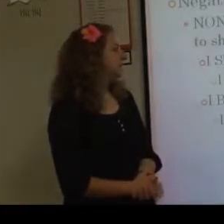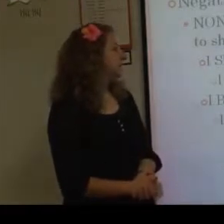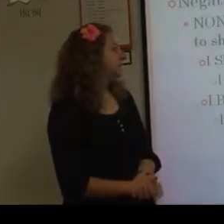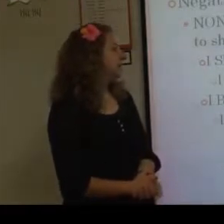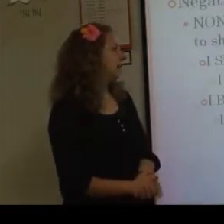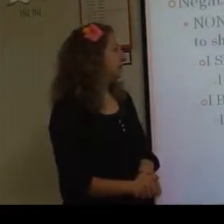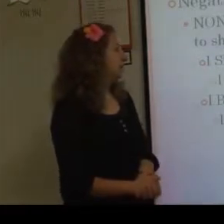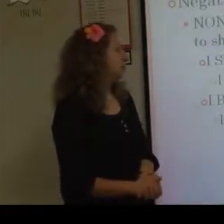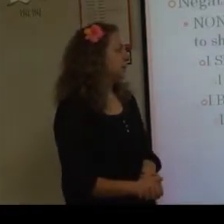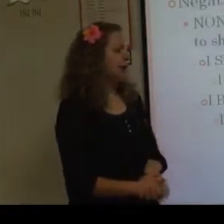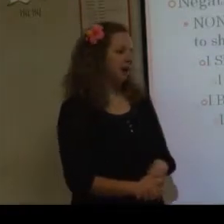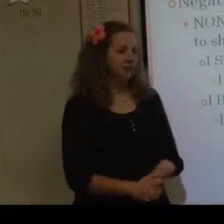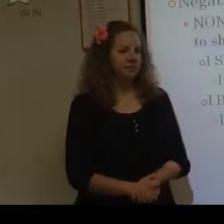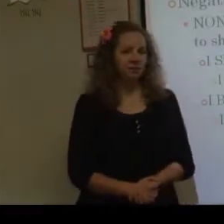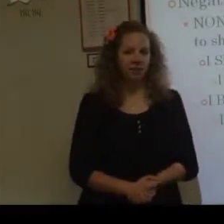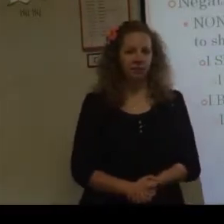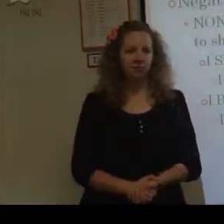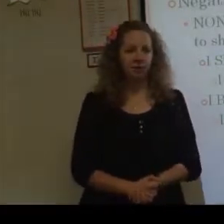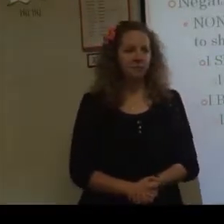see none people I. Go for it.